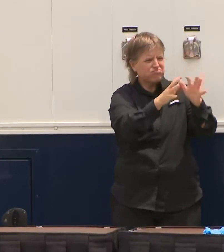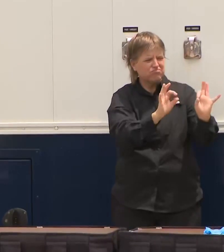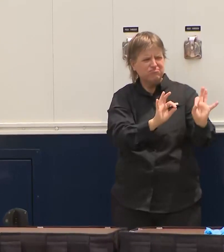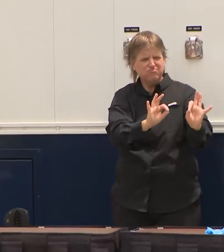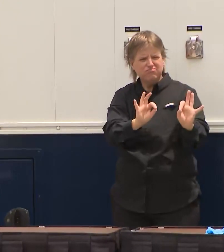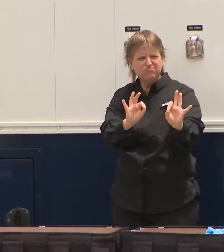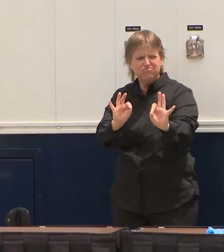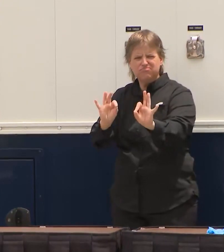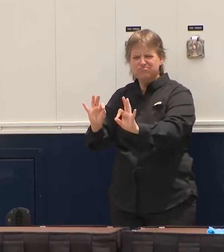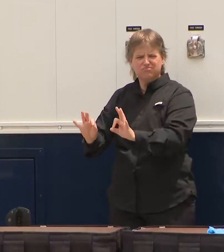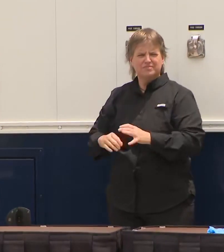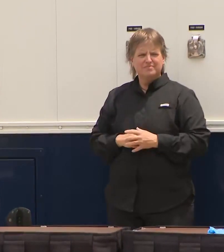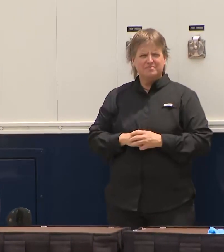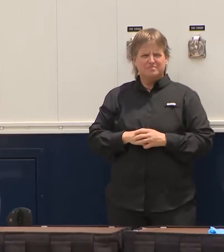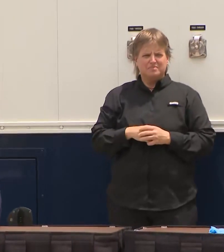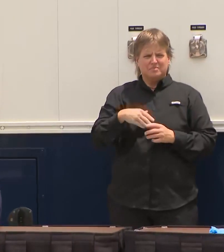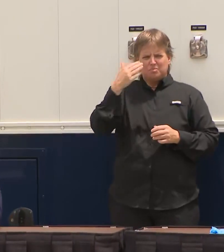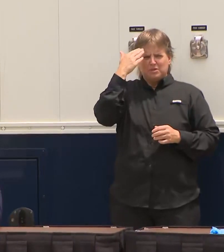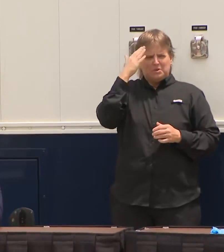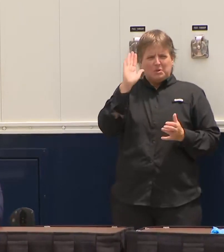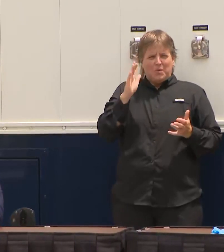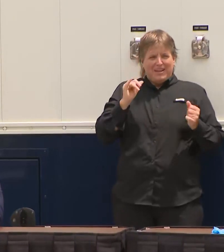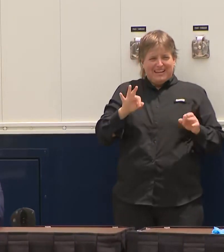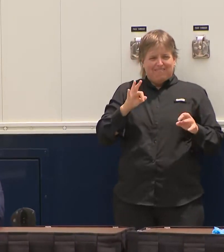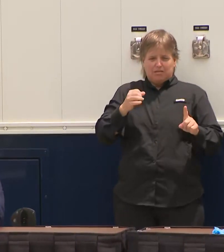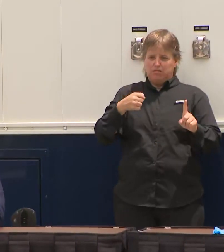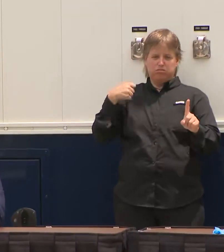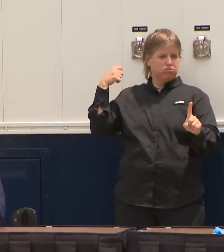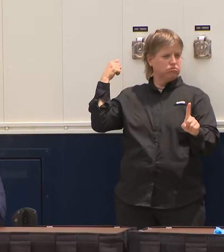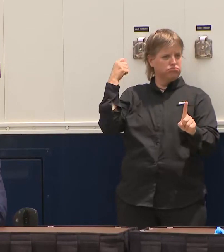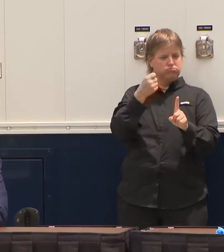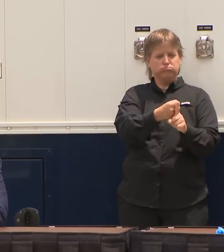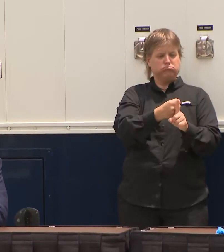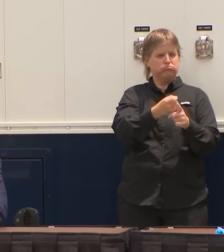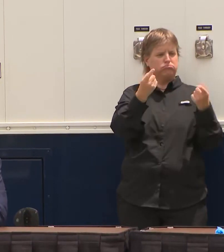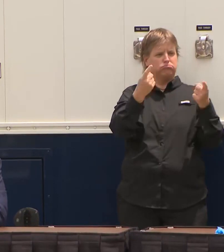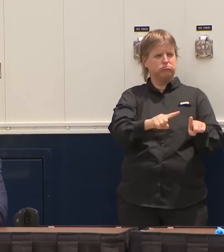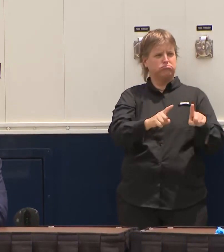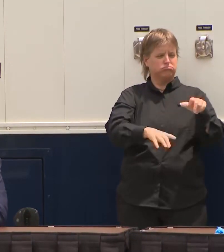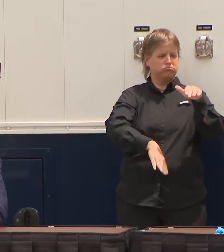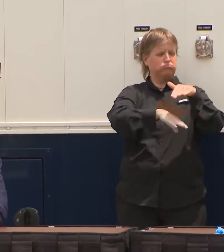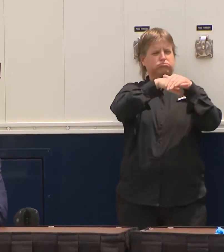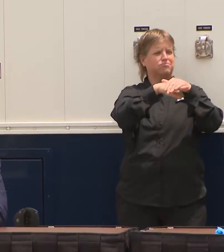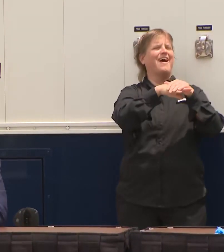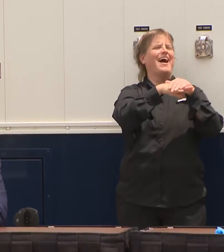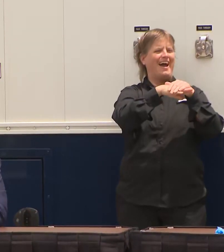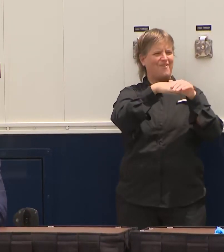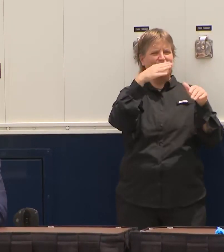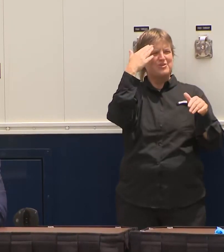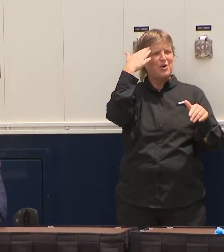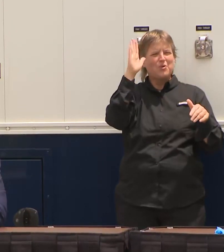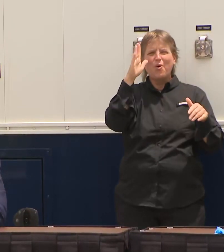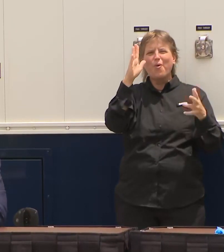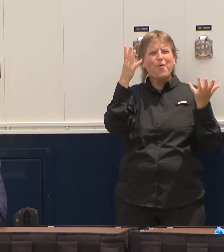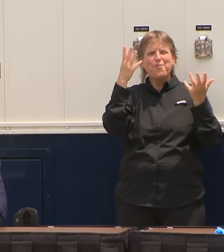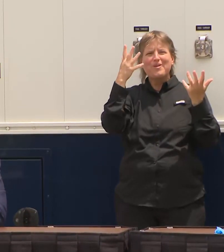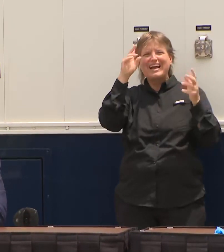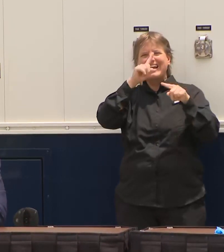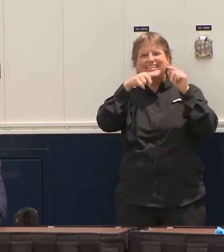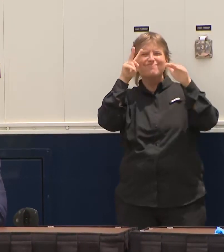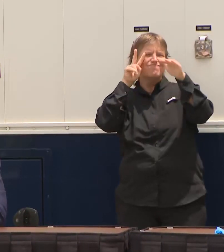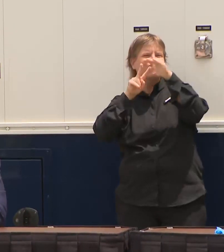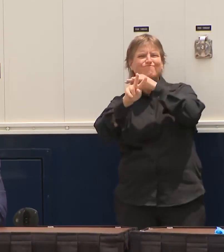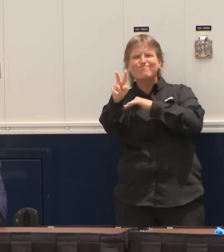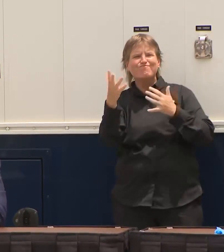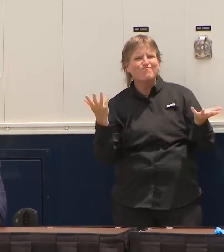we don't know what kind of change will be we don't know so that's why they're doing it so so that'll be there and that basically I think coincides